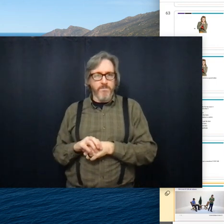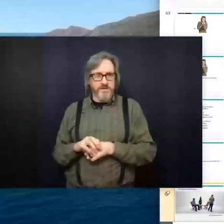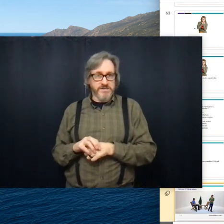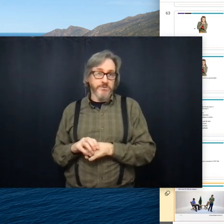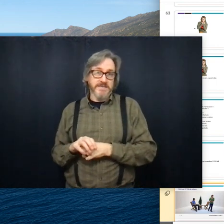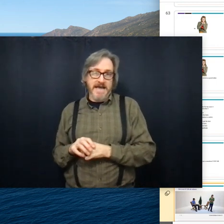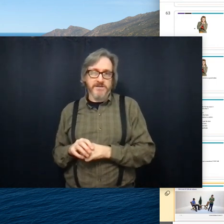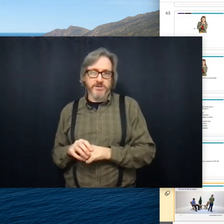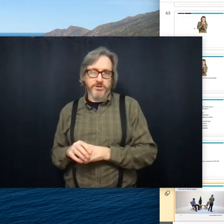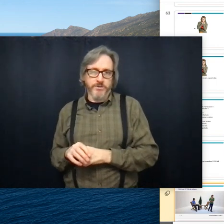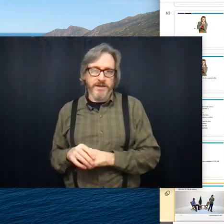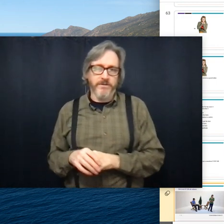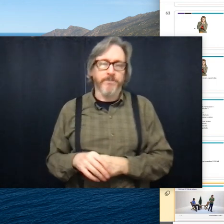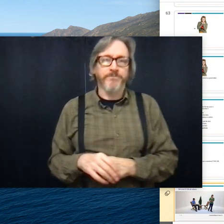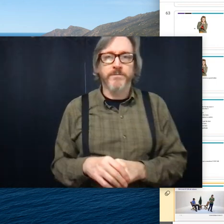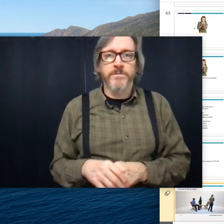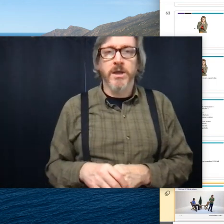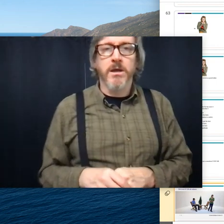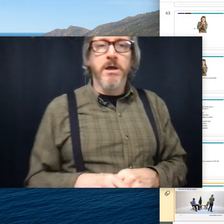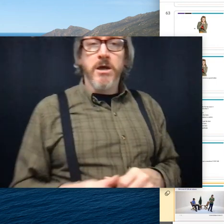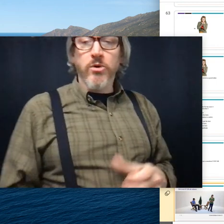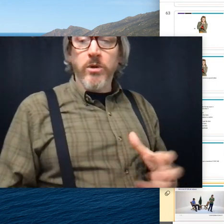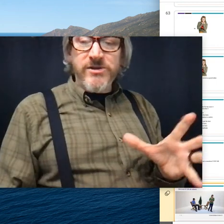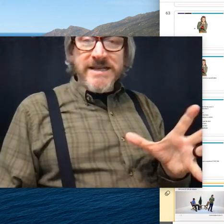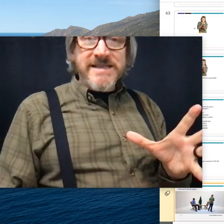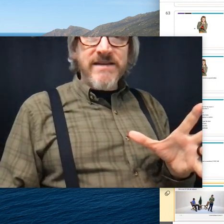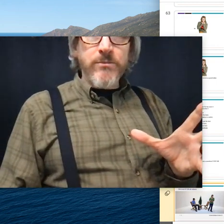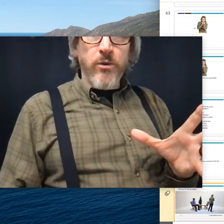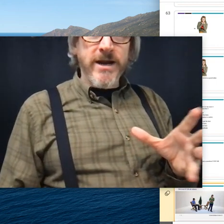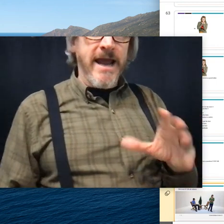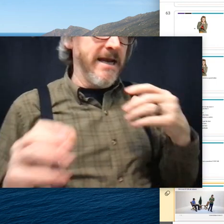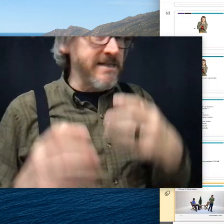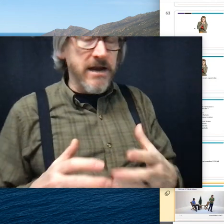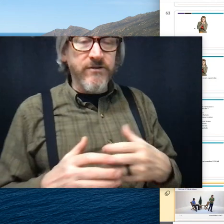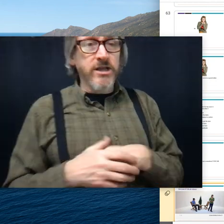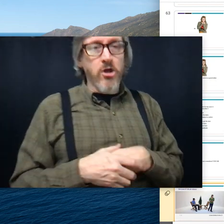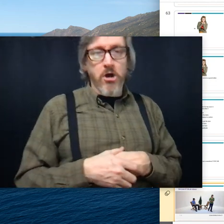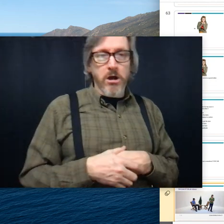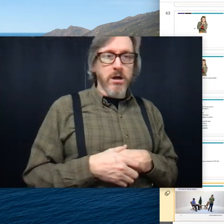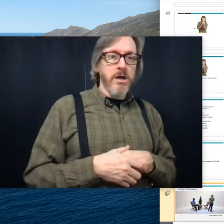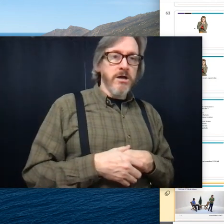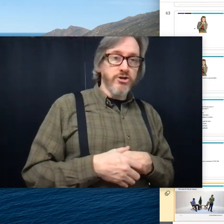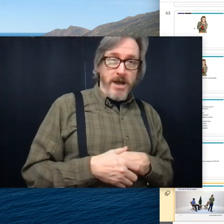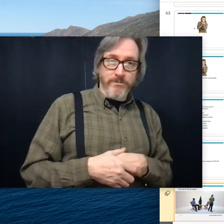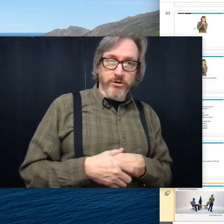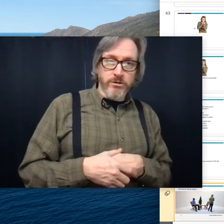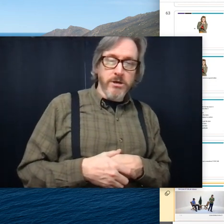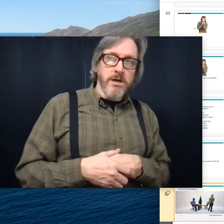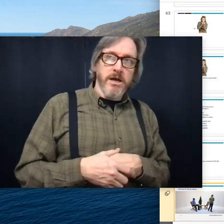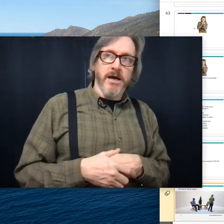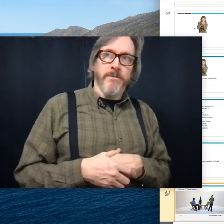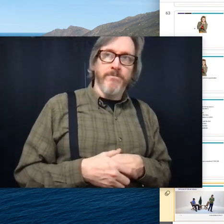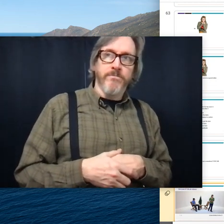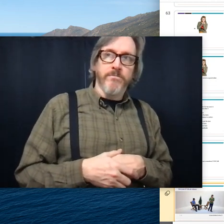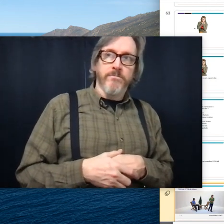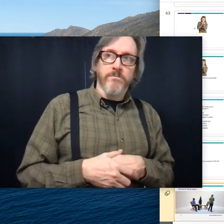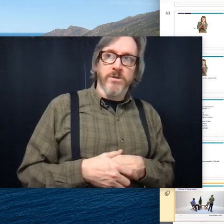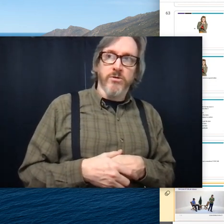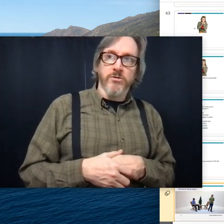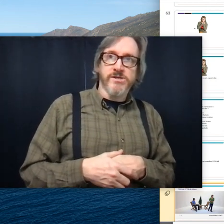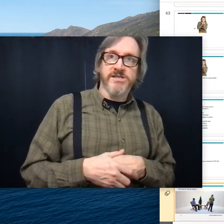from the student text should be in there. Cool. So that's 7.8. It's not a very long chapter. Um,